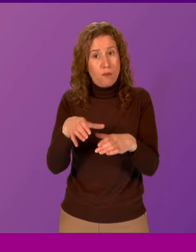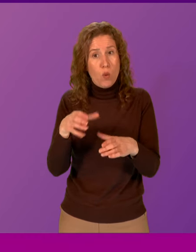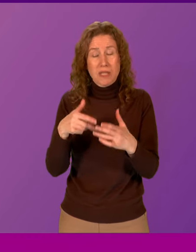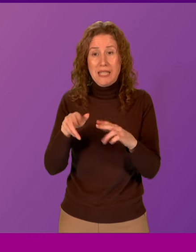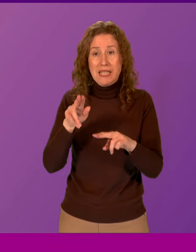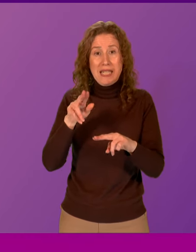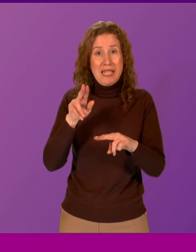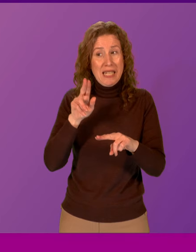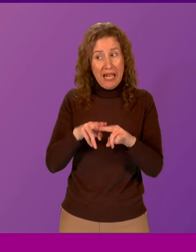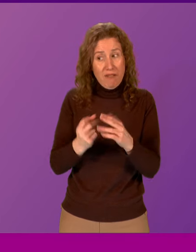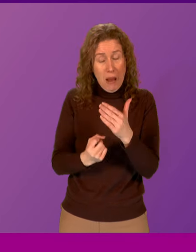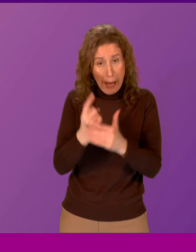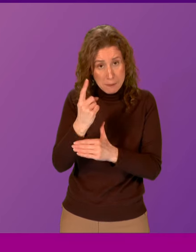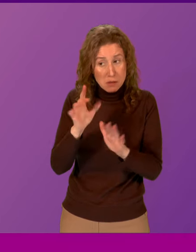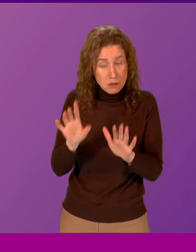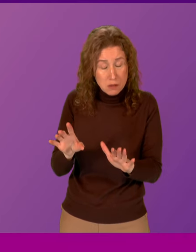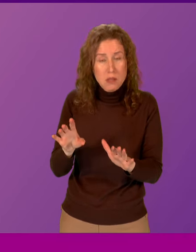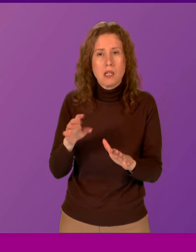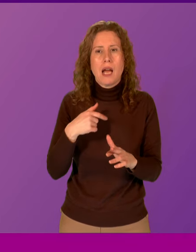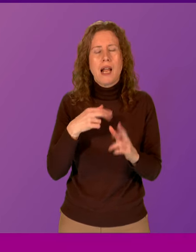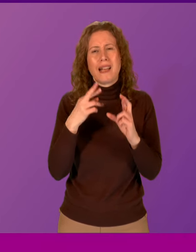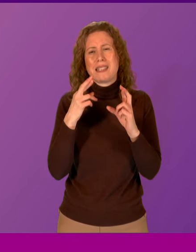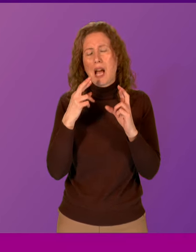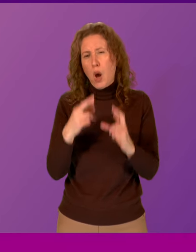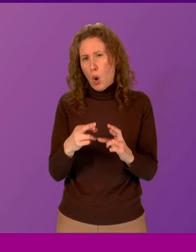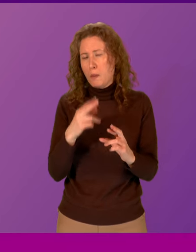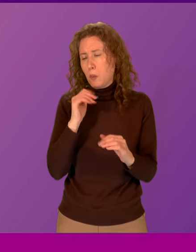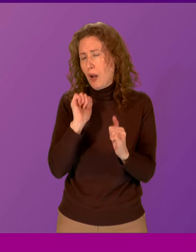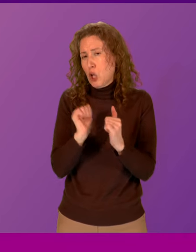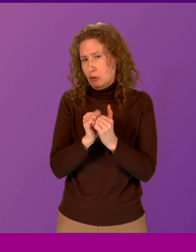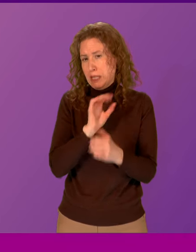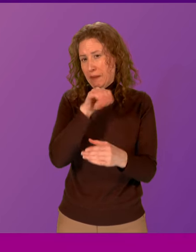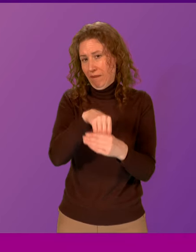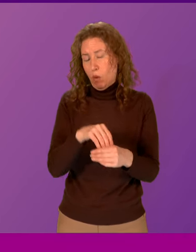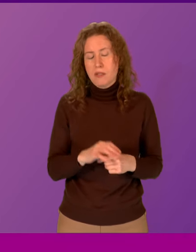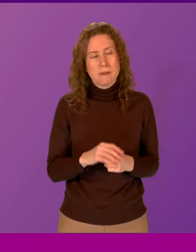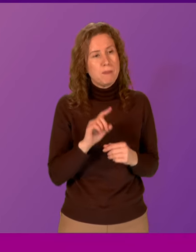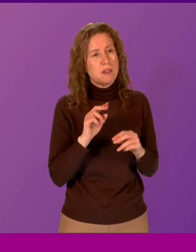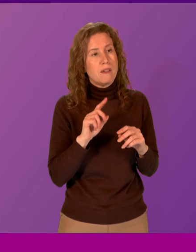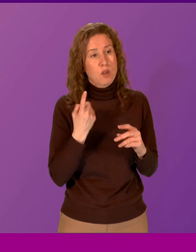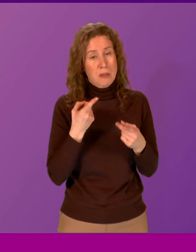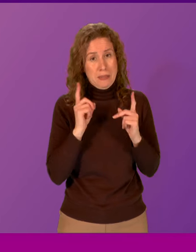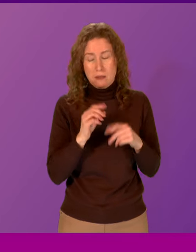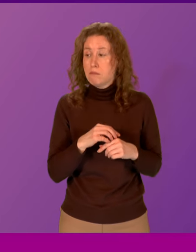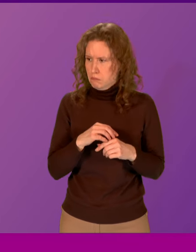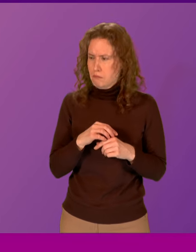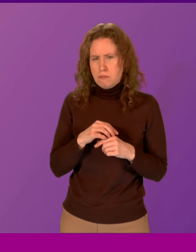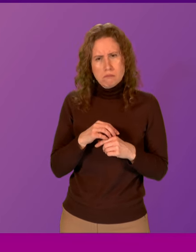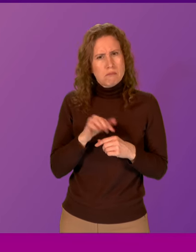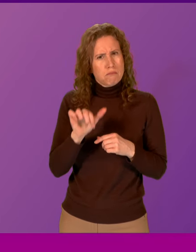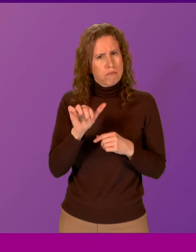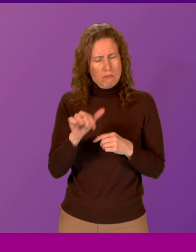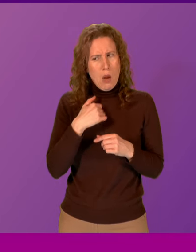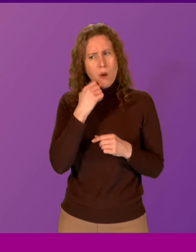comes to fruition? And I hope that he will agree to do so. First Minister. I'll certainly happy to give that